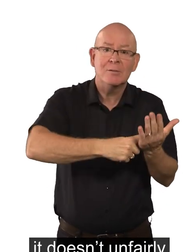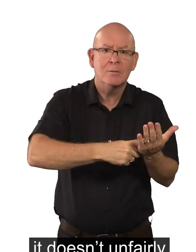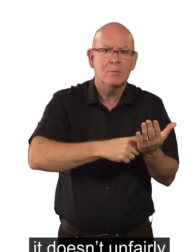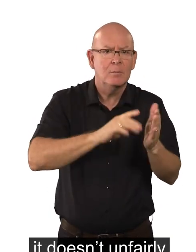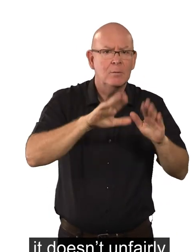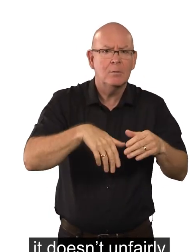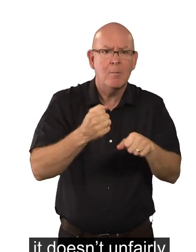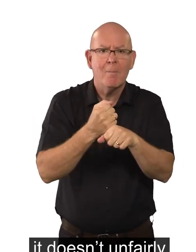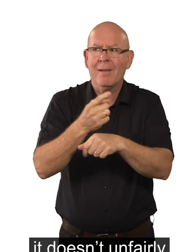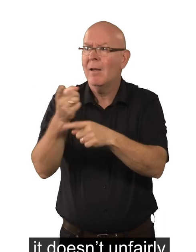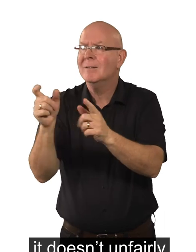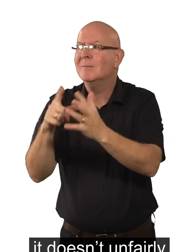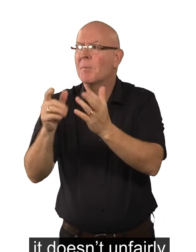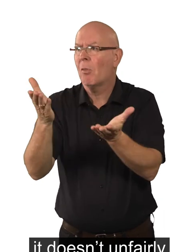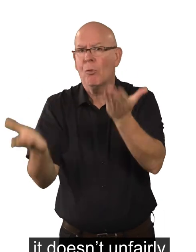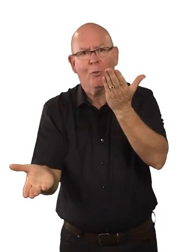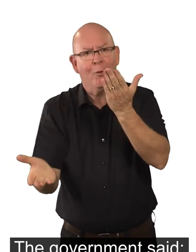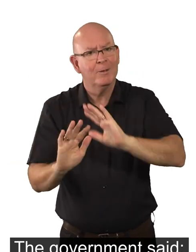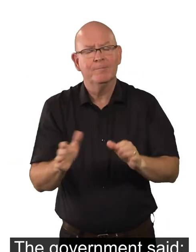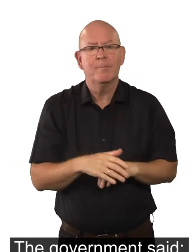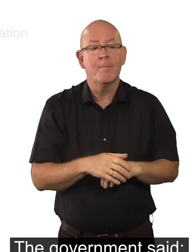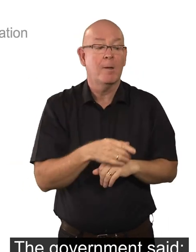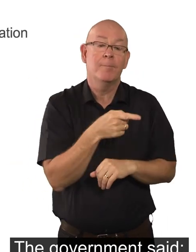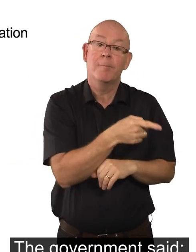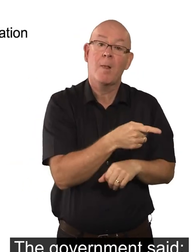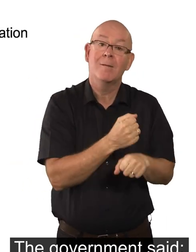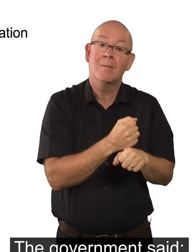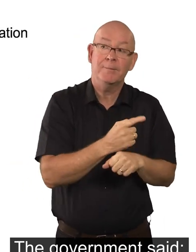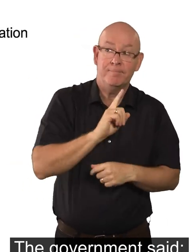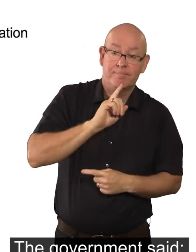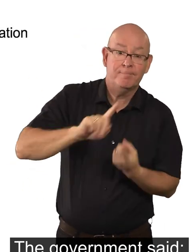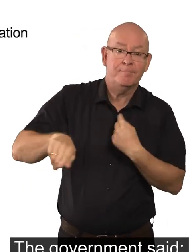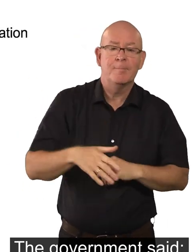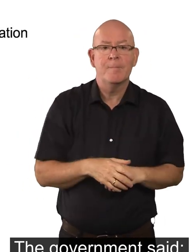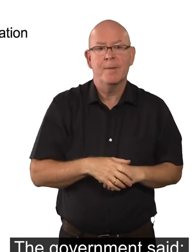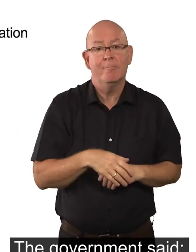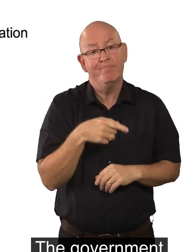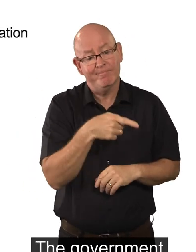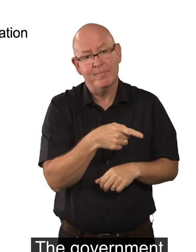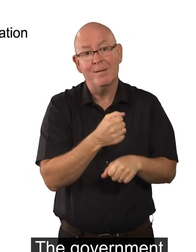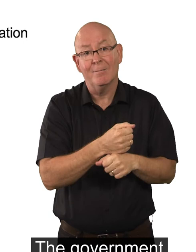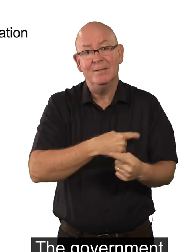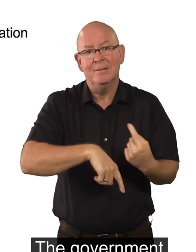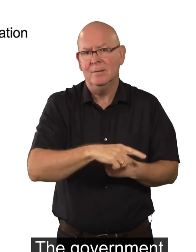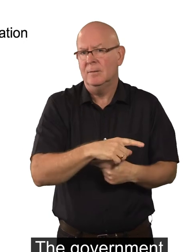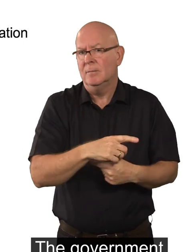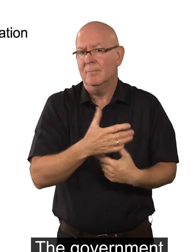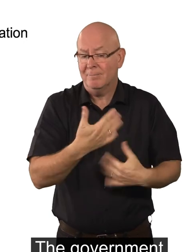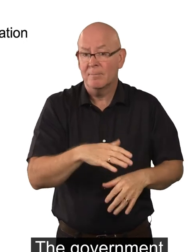unfairly affect disabled people. The Government said, The Government makes important